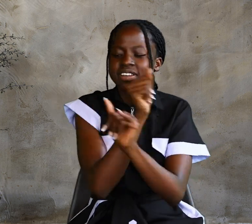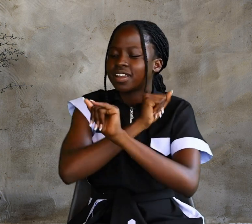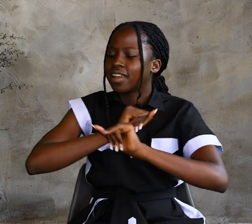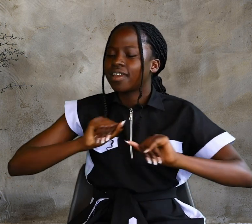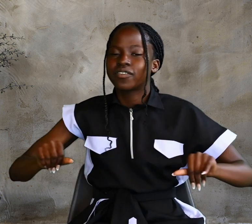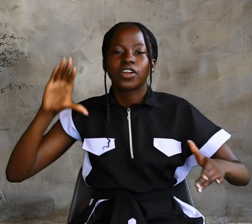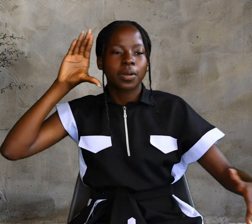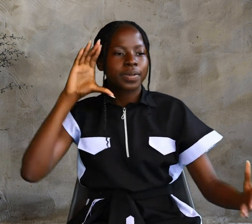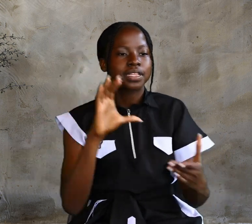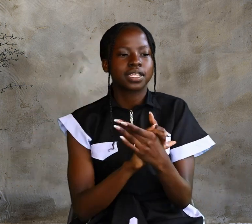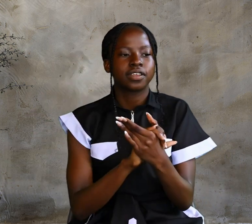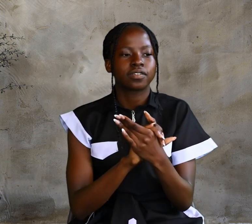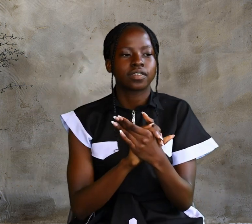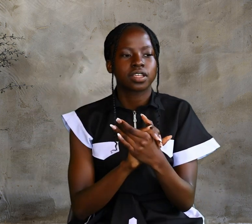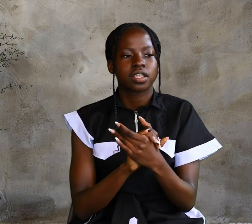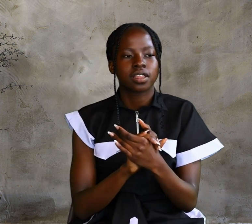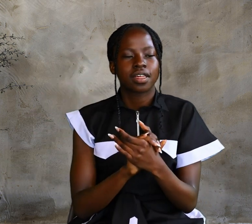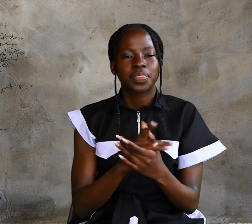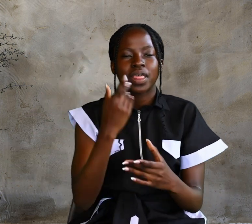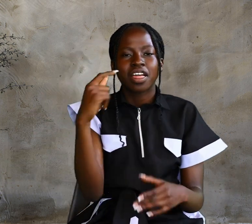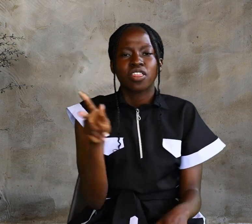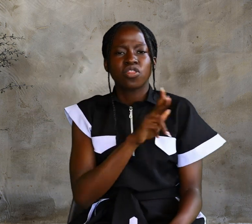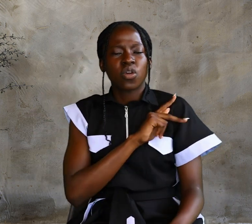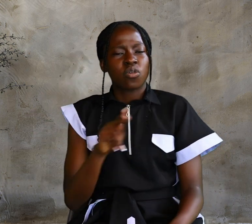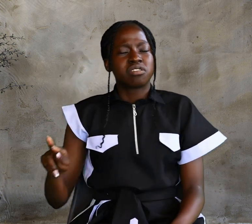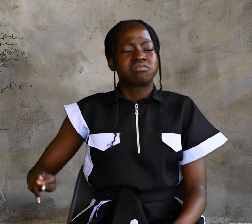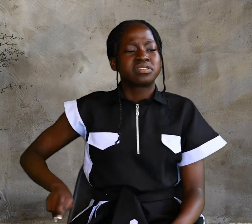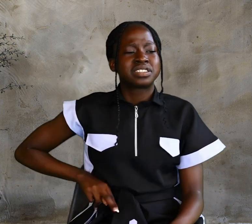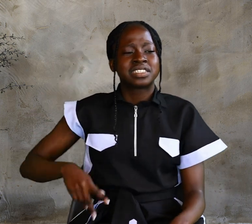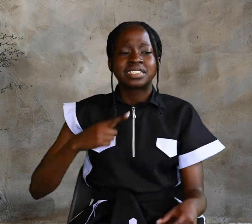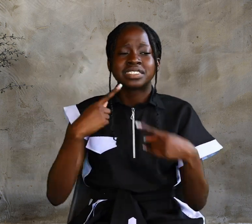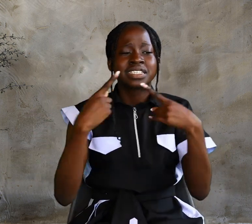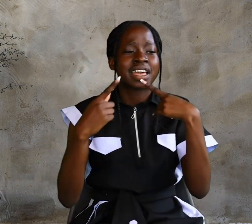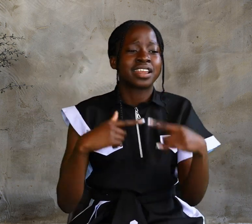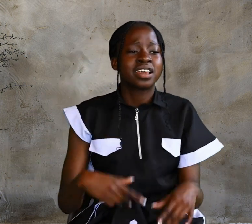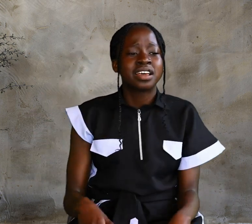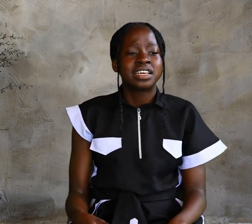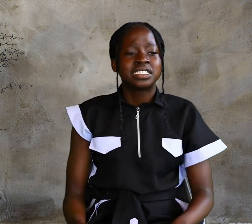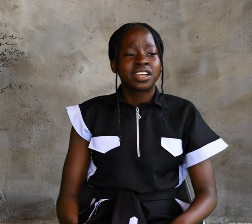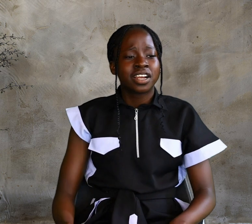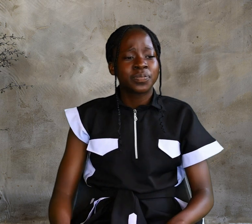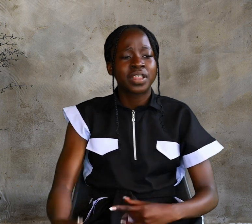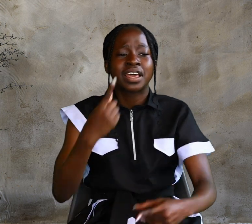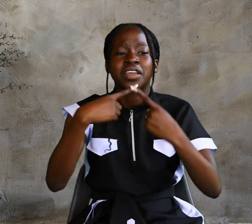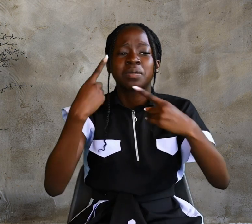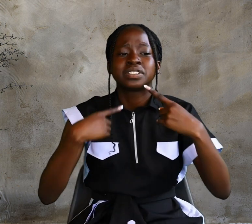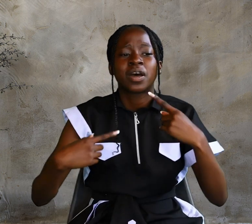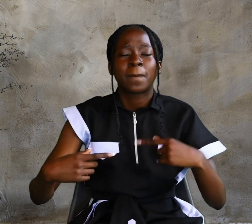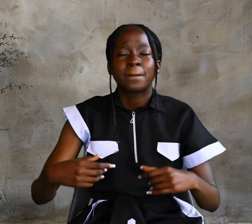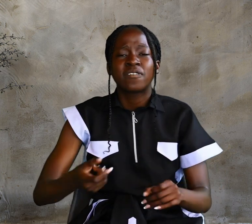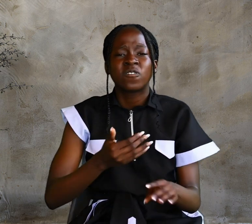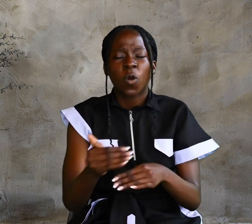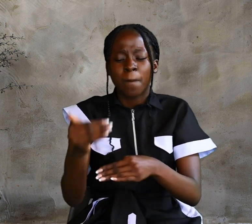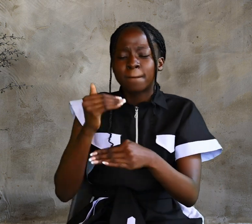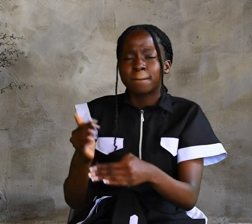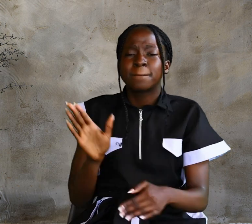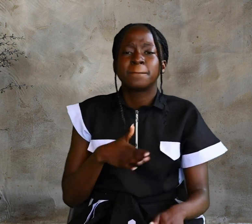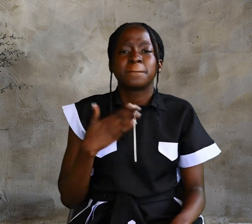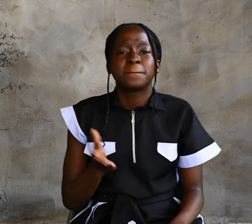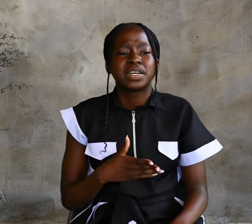The royal official said, Sir, come down before my